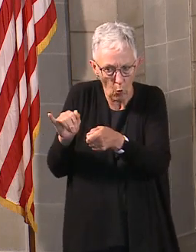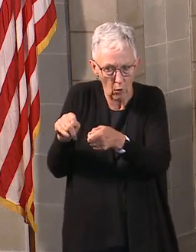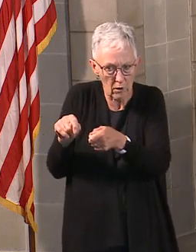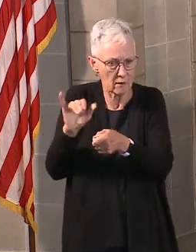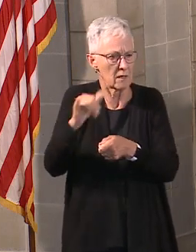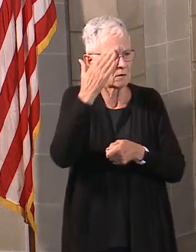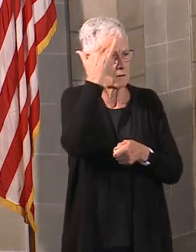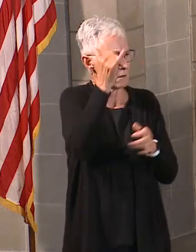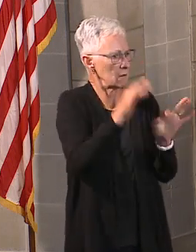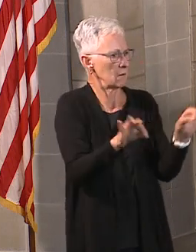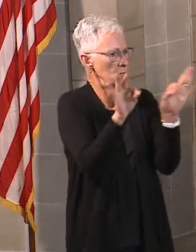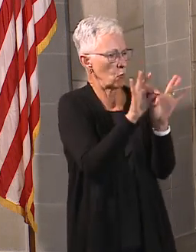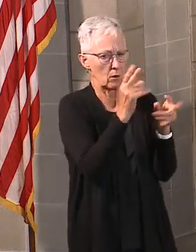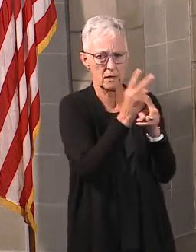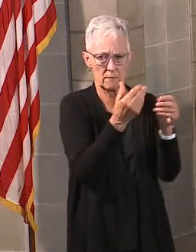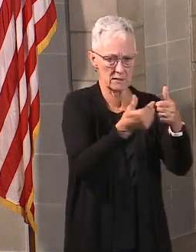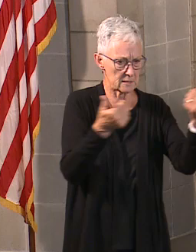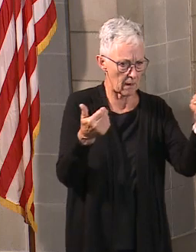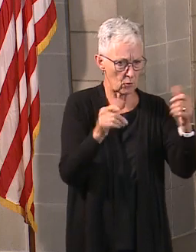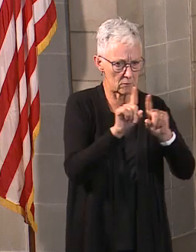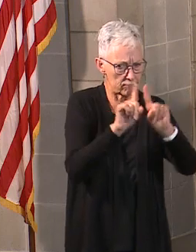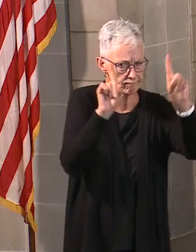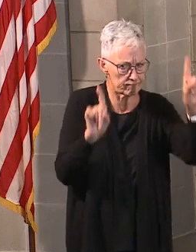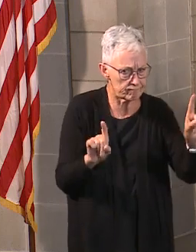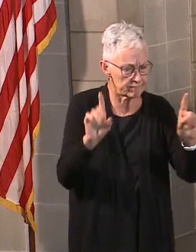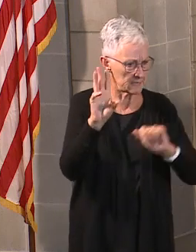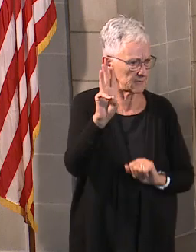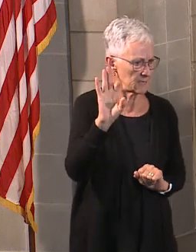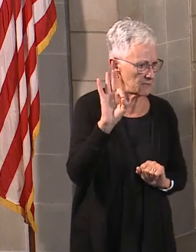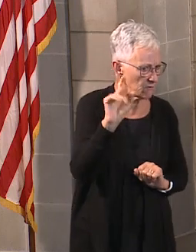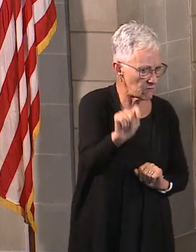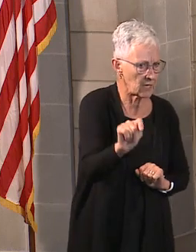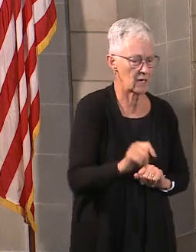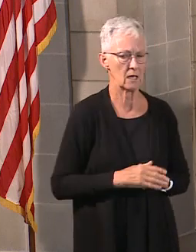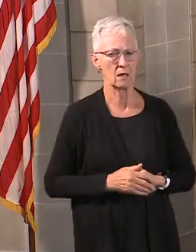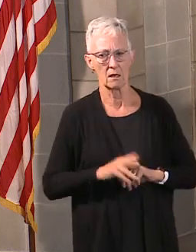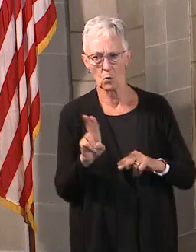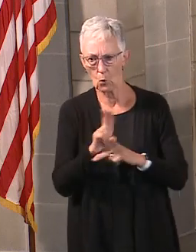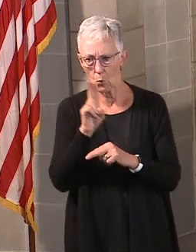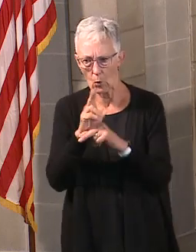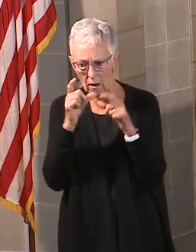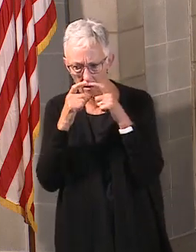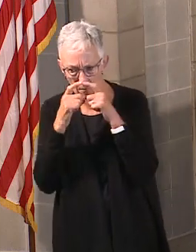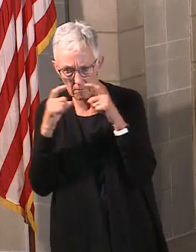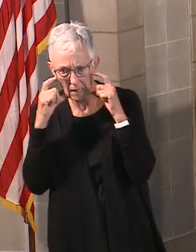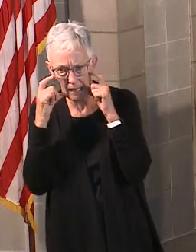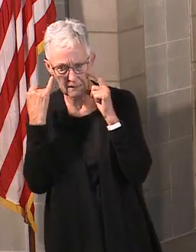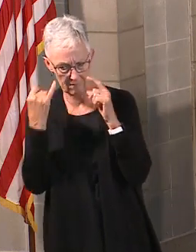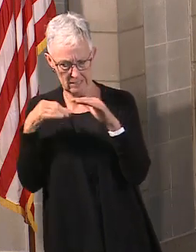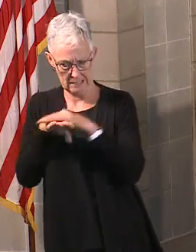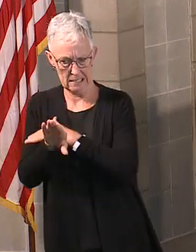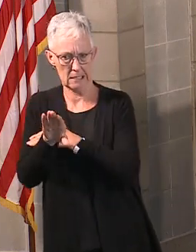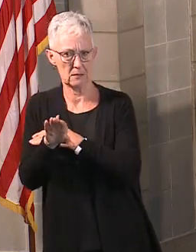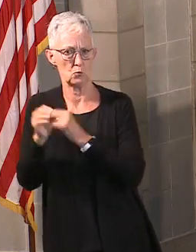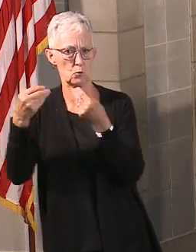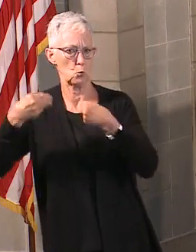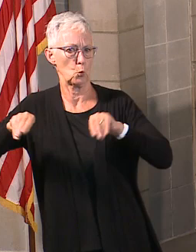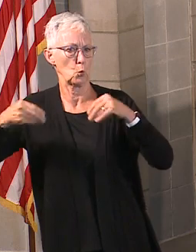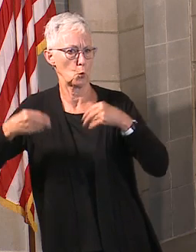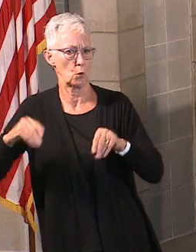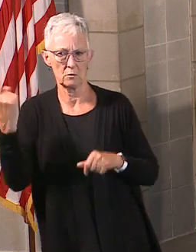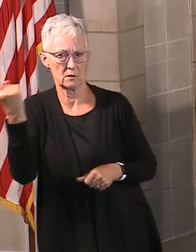out in public. Wearing a mask when you go to the store. Washing your hands is still important for us to do even as we go into the fall.